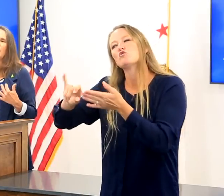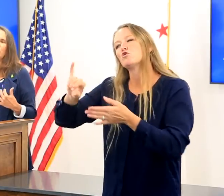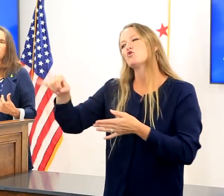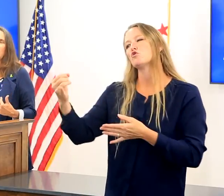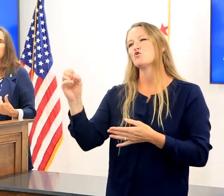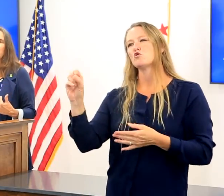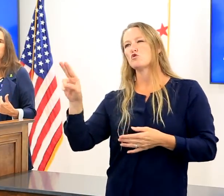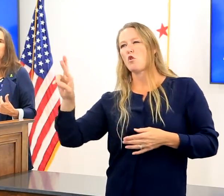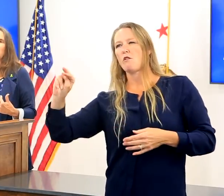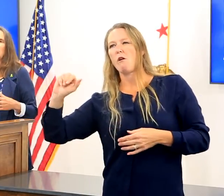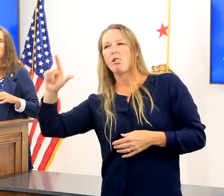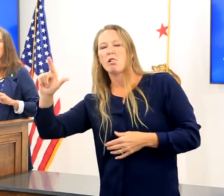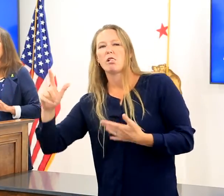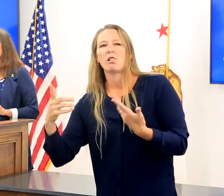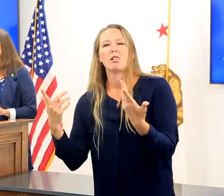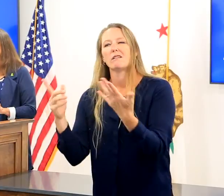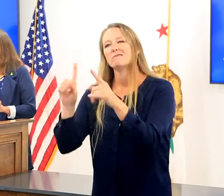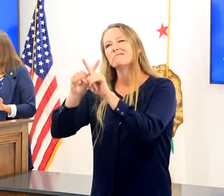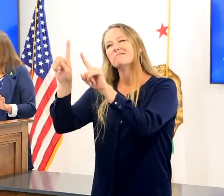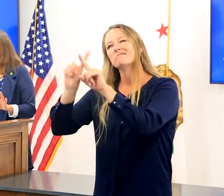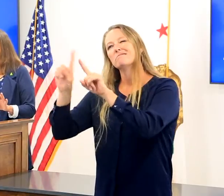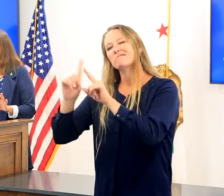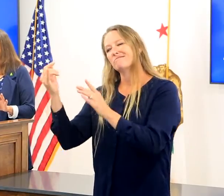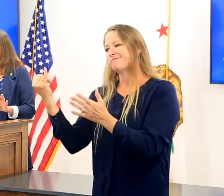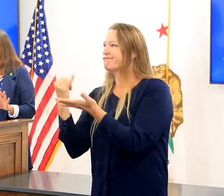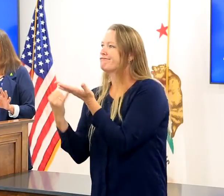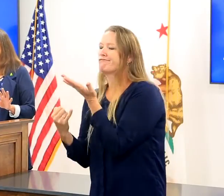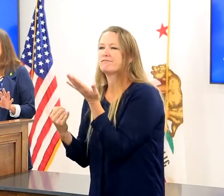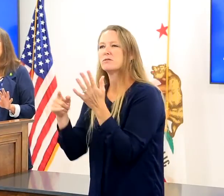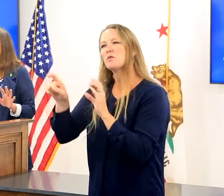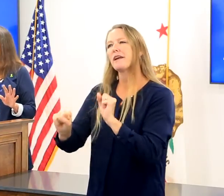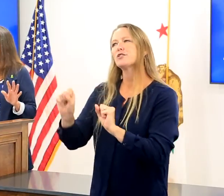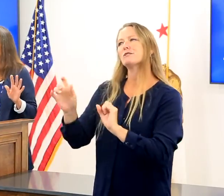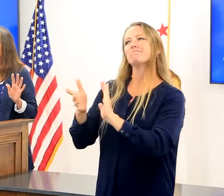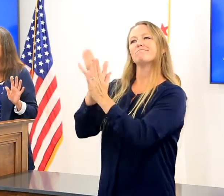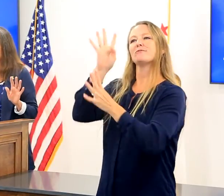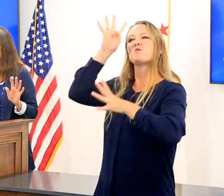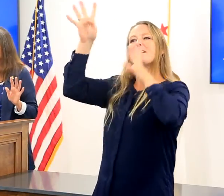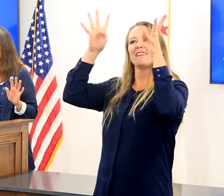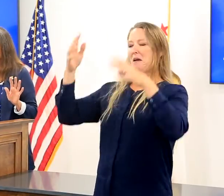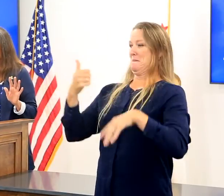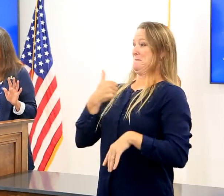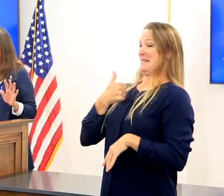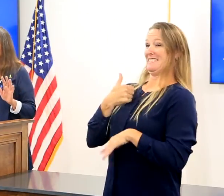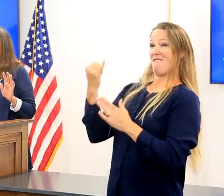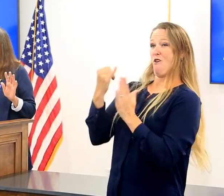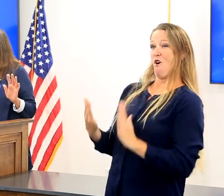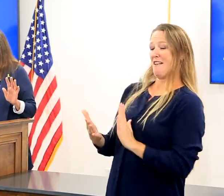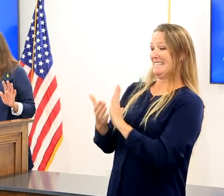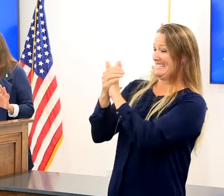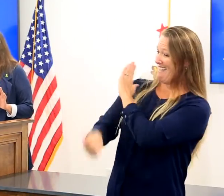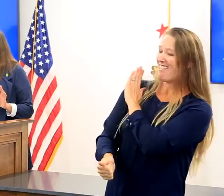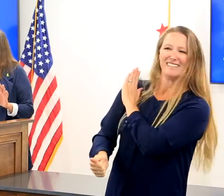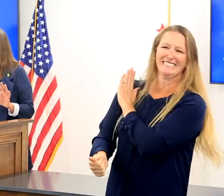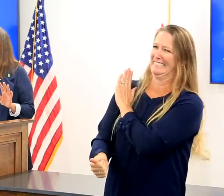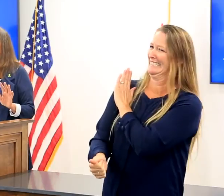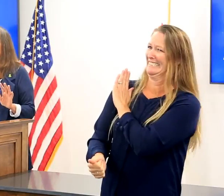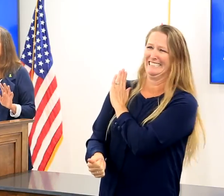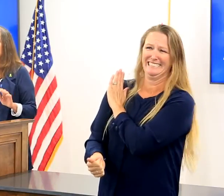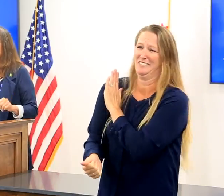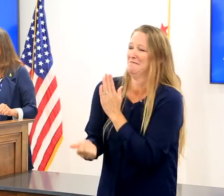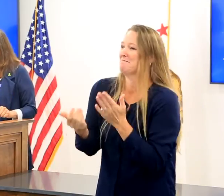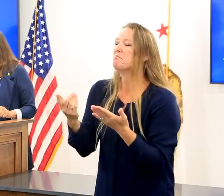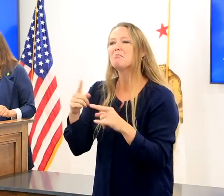chance to relax from all the information and just create. That's, even if I'm a horrible artist, but even if you just